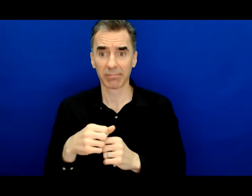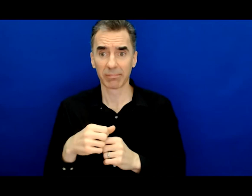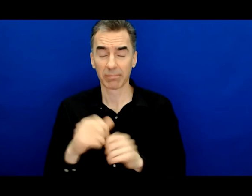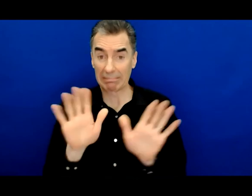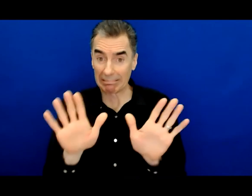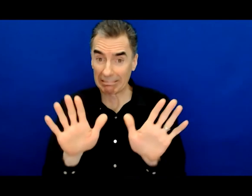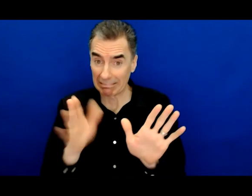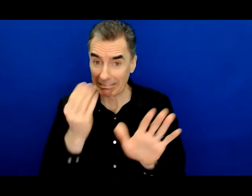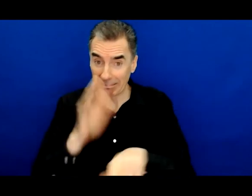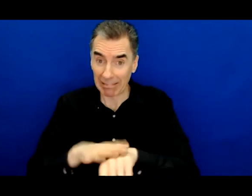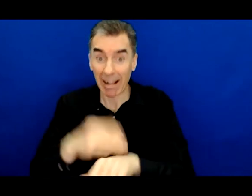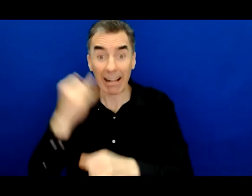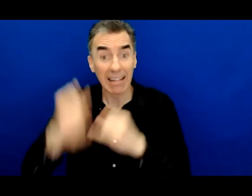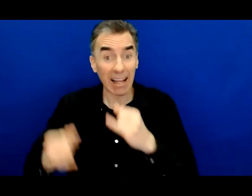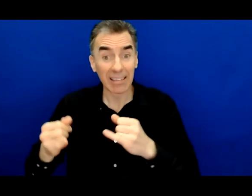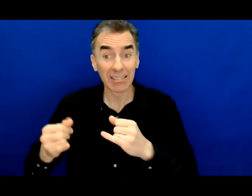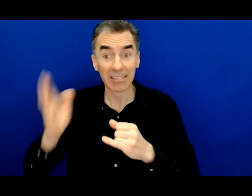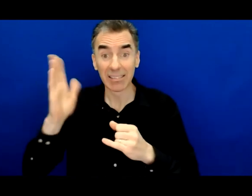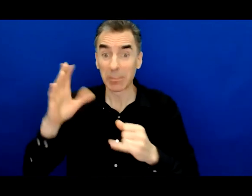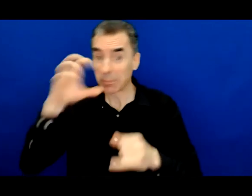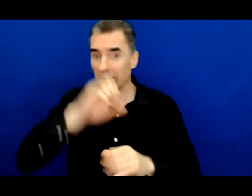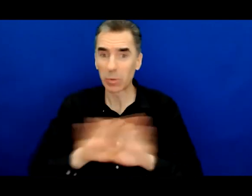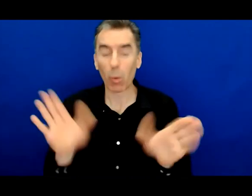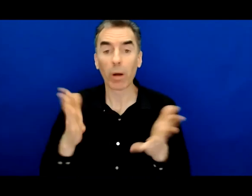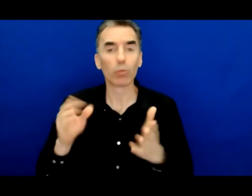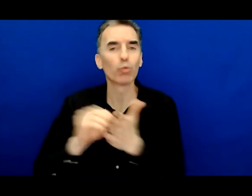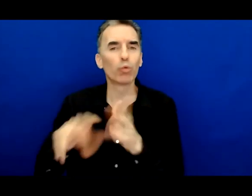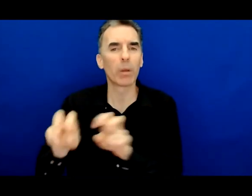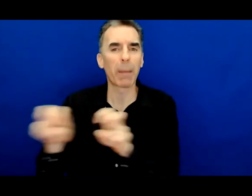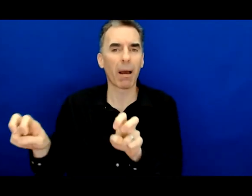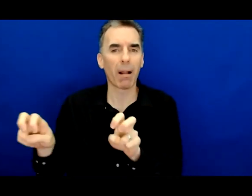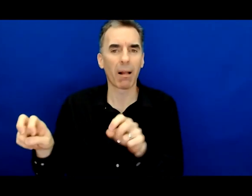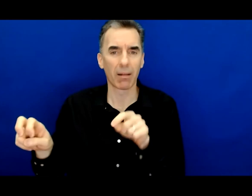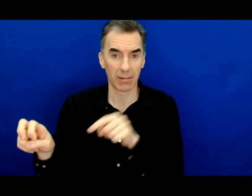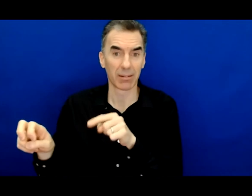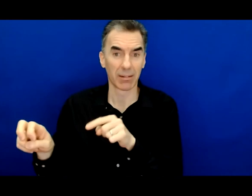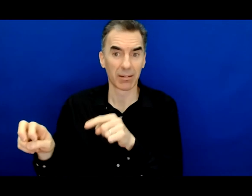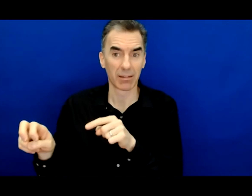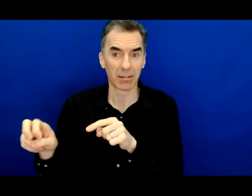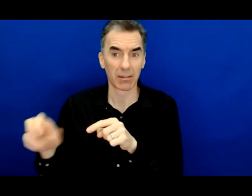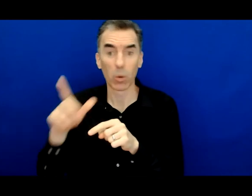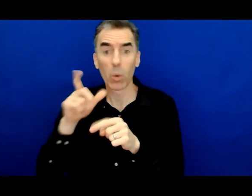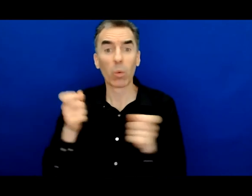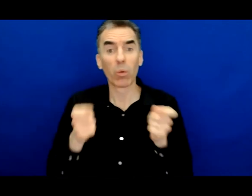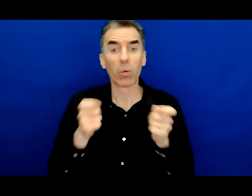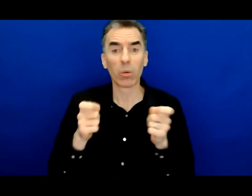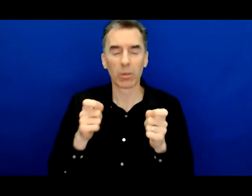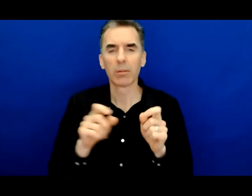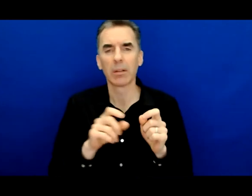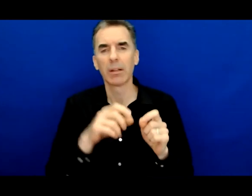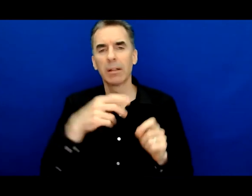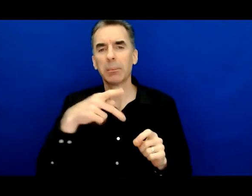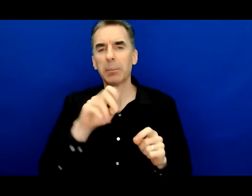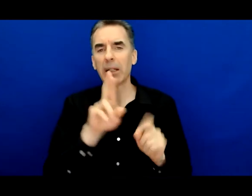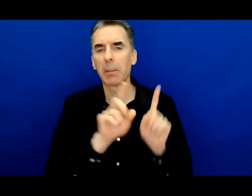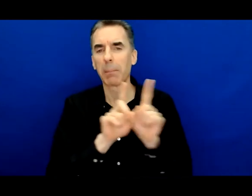miss the last event of the day and that is our student panel who will be facilitated by one of our peer mentors Miss